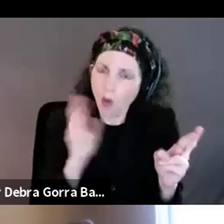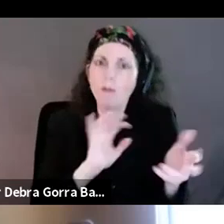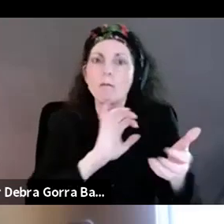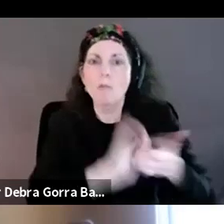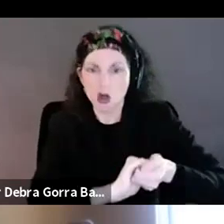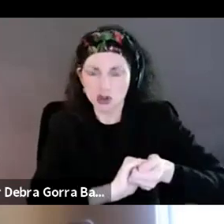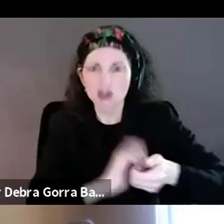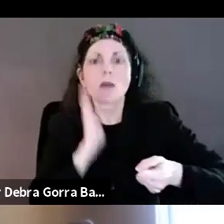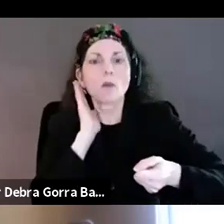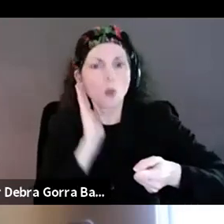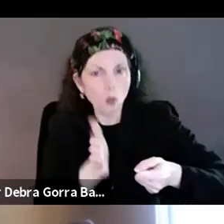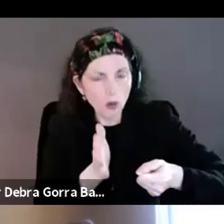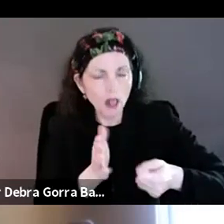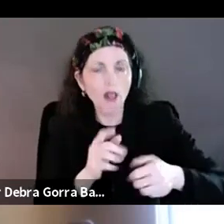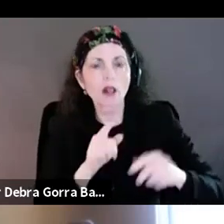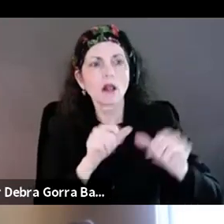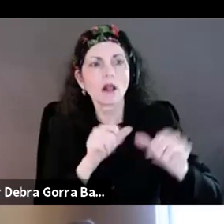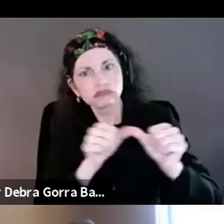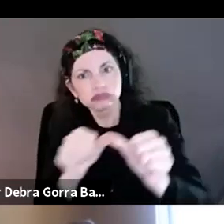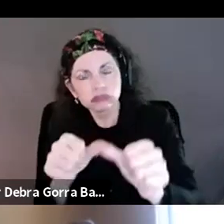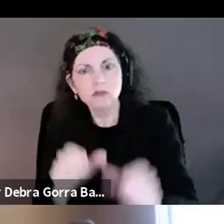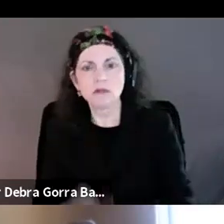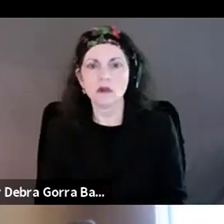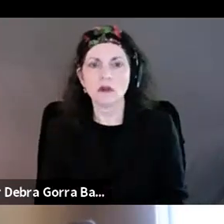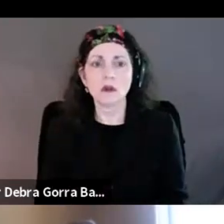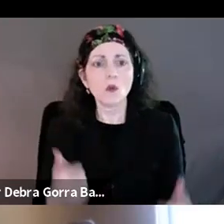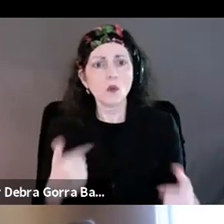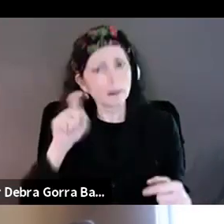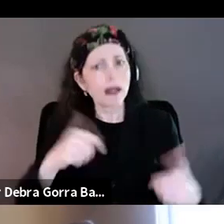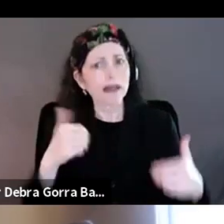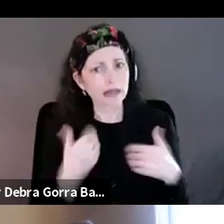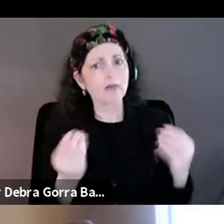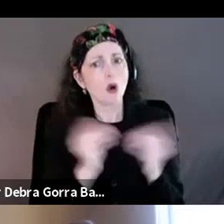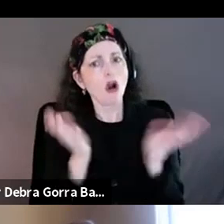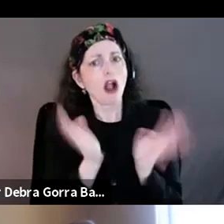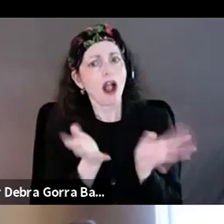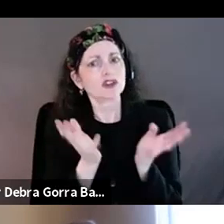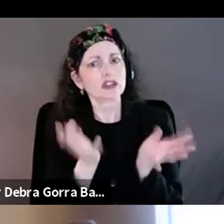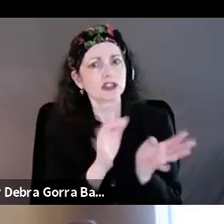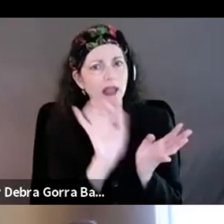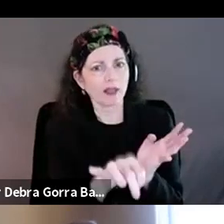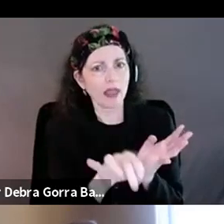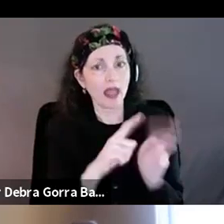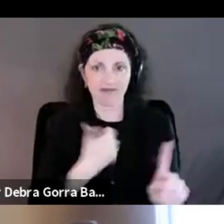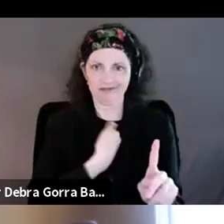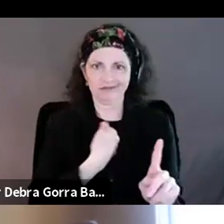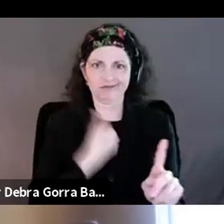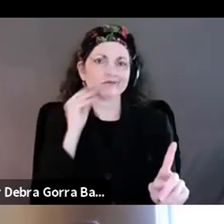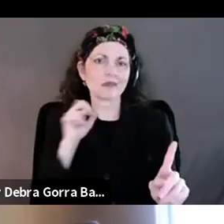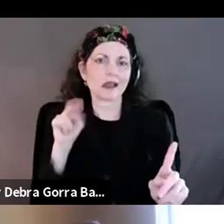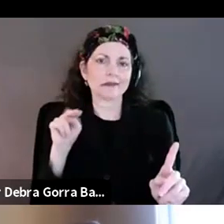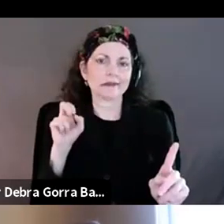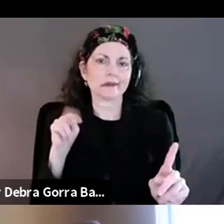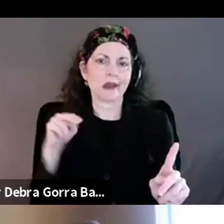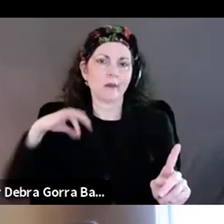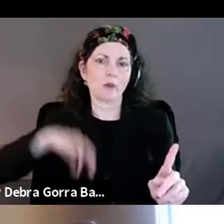lead to more. And we have a lot of conversations like that. And so, coming from a nonprofit background, always, you know, they always ask you